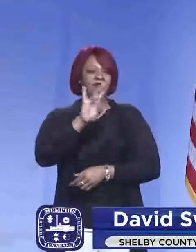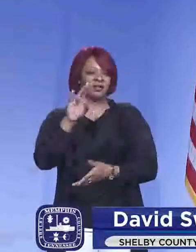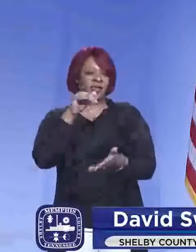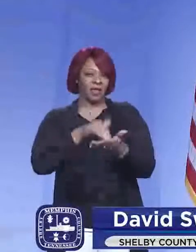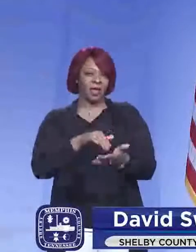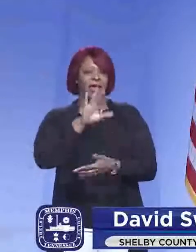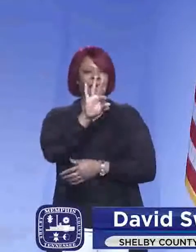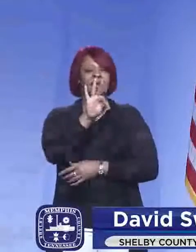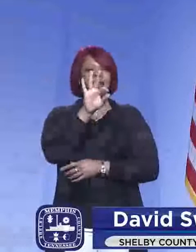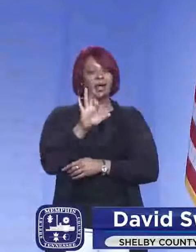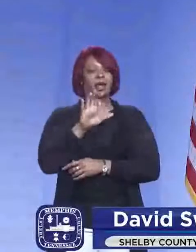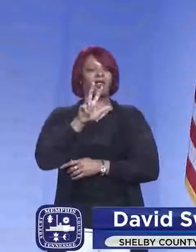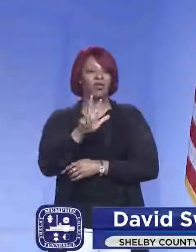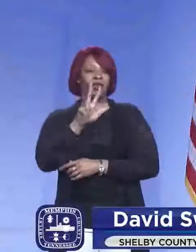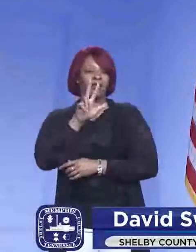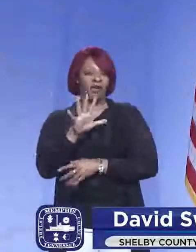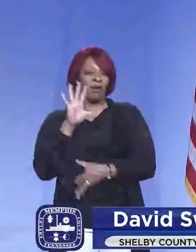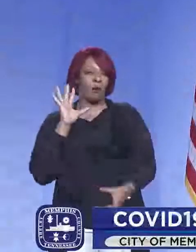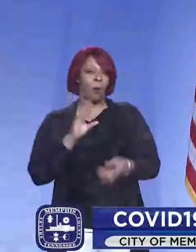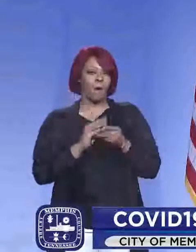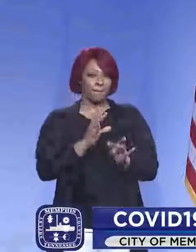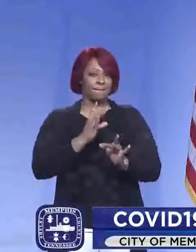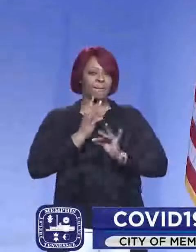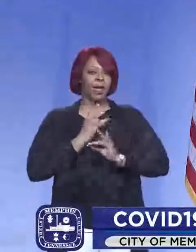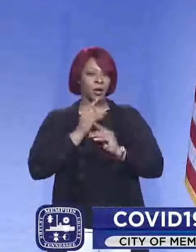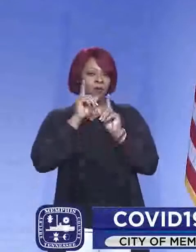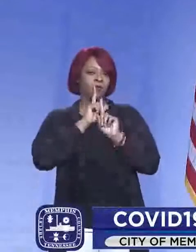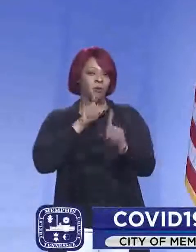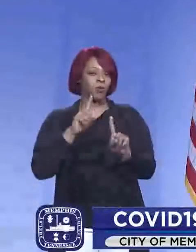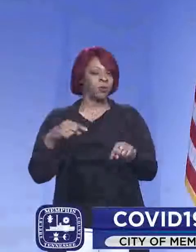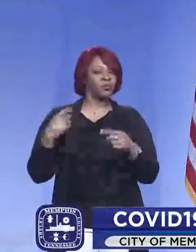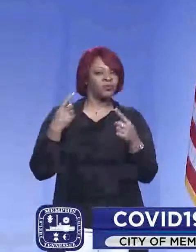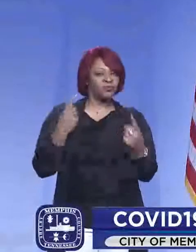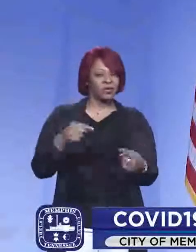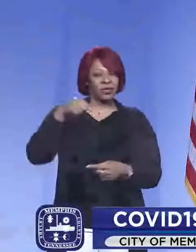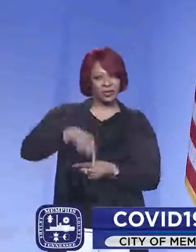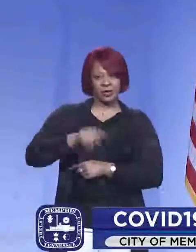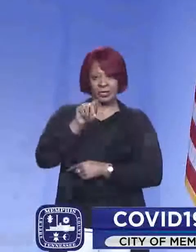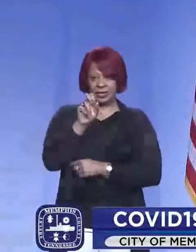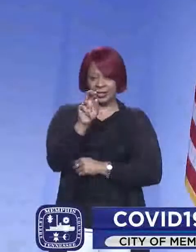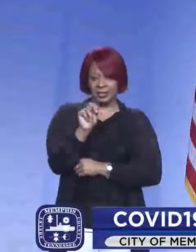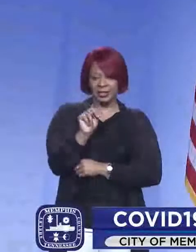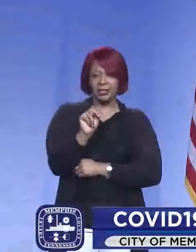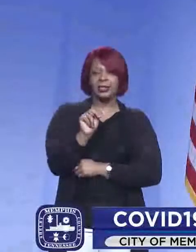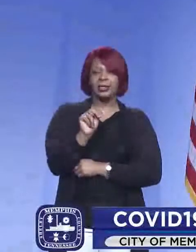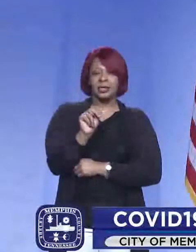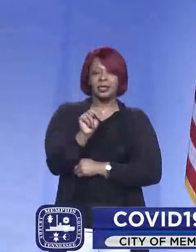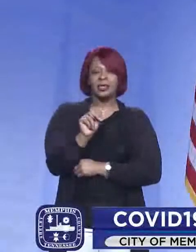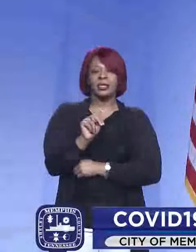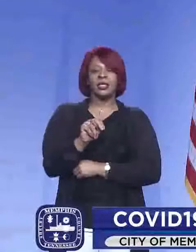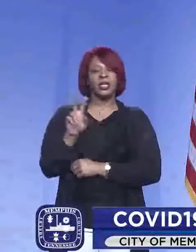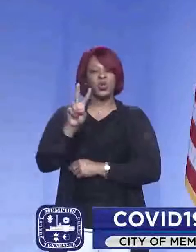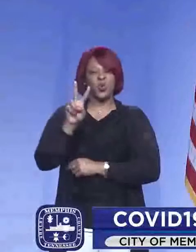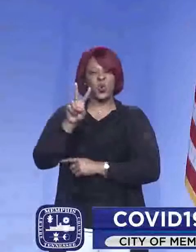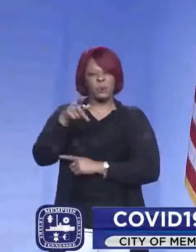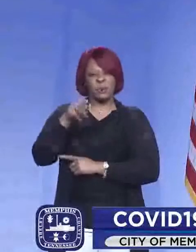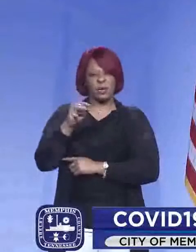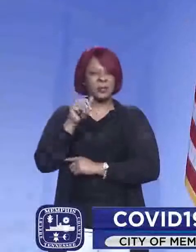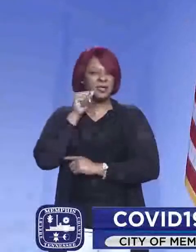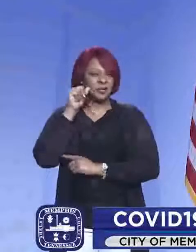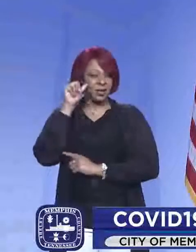,935 cases reported so far in Tennessee as of 2 p.m. yesterday.